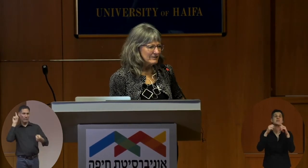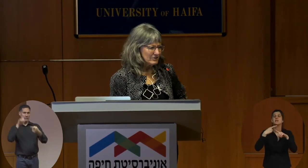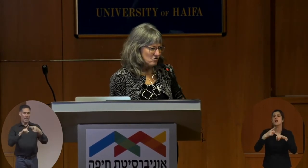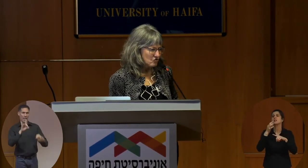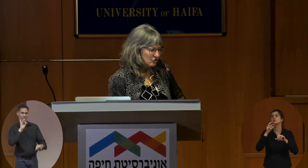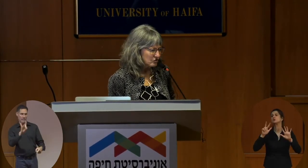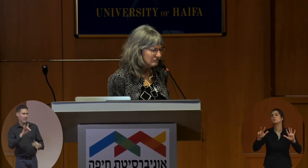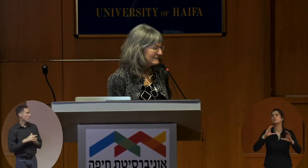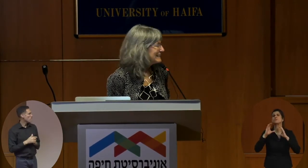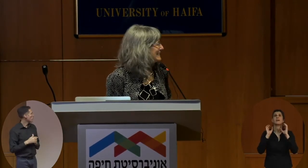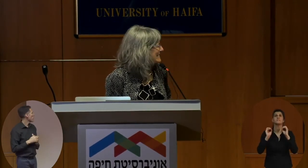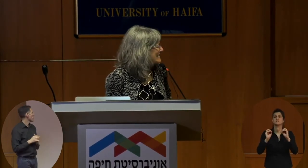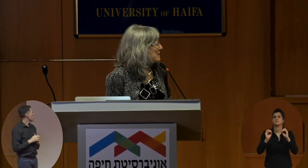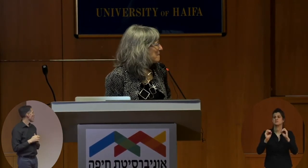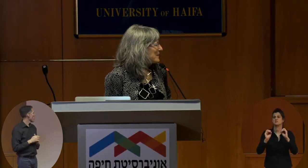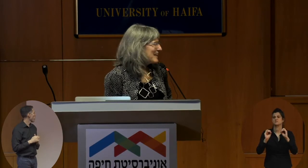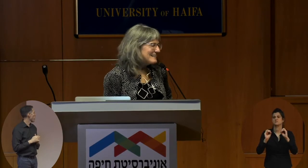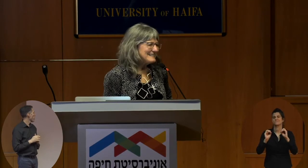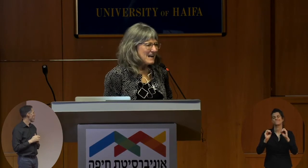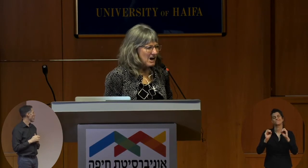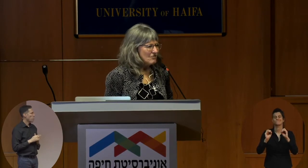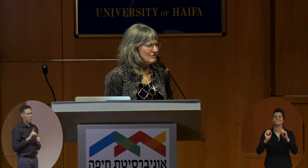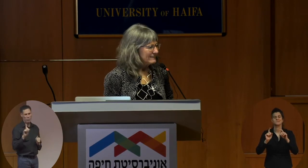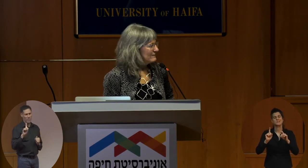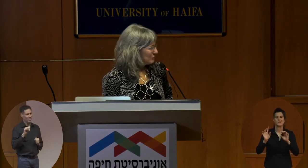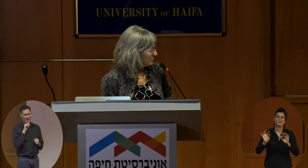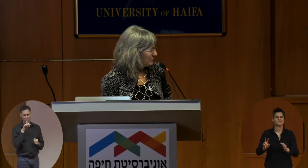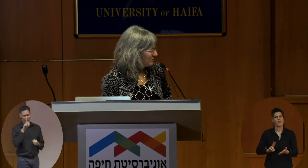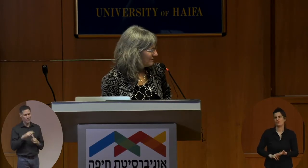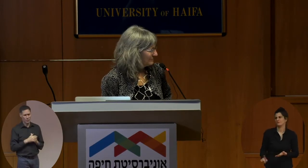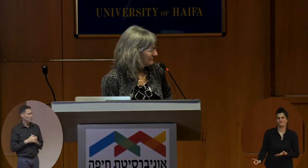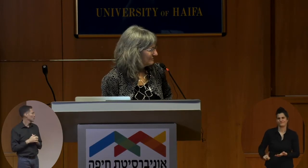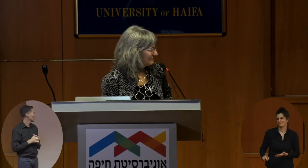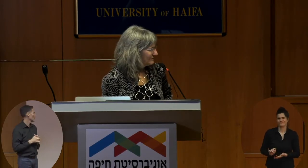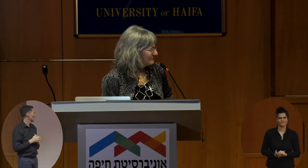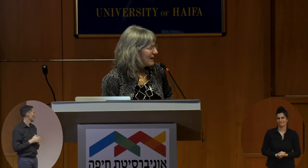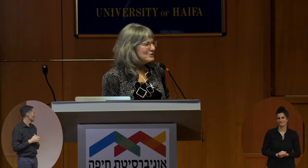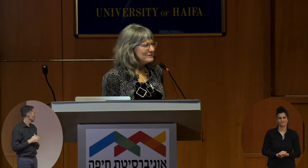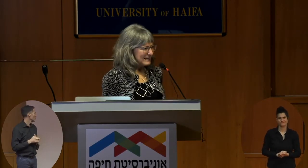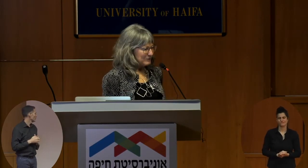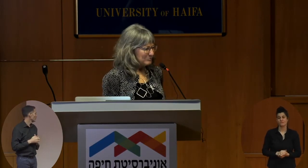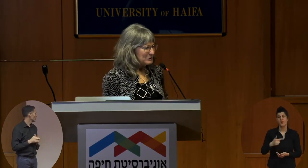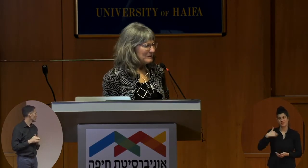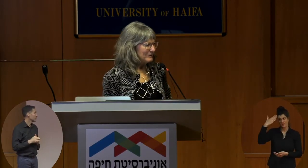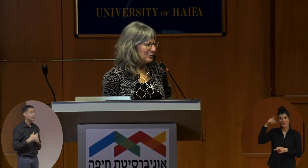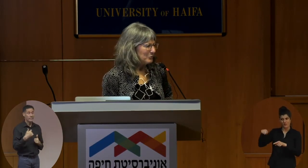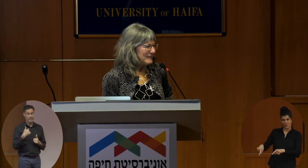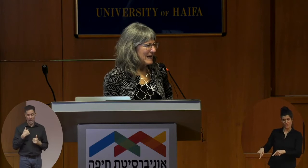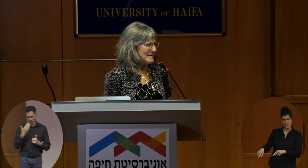years old. But that's not really true. I knew David between three and